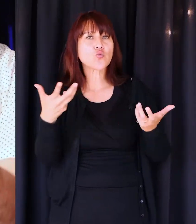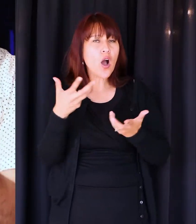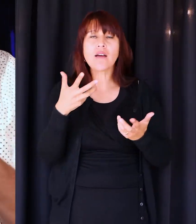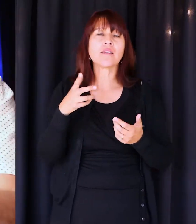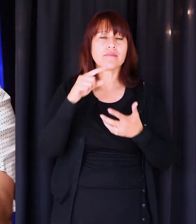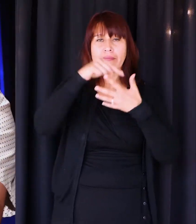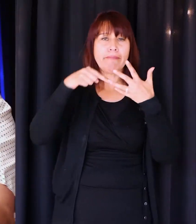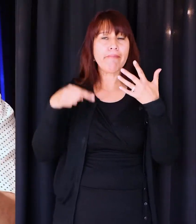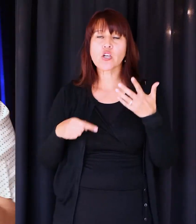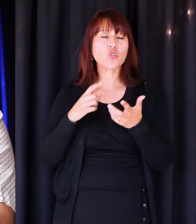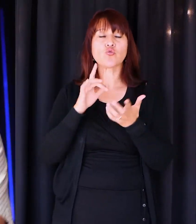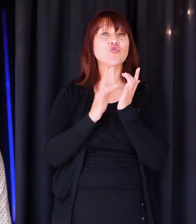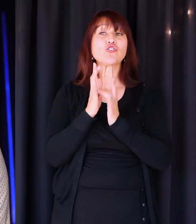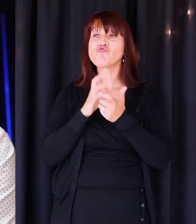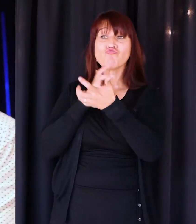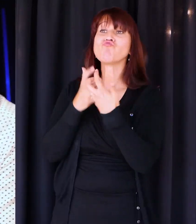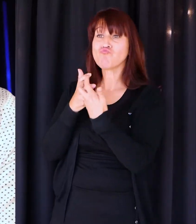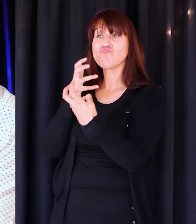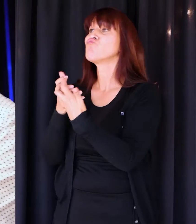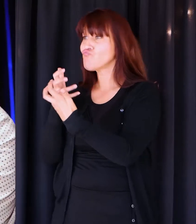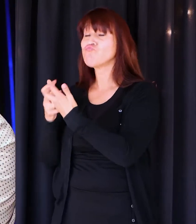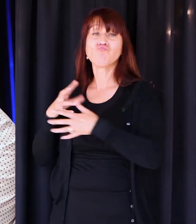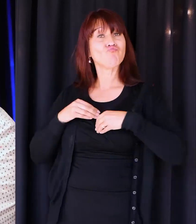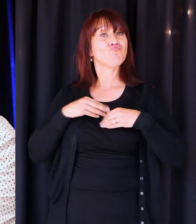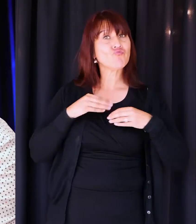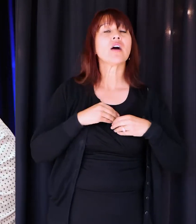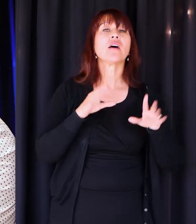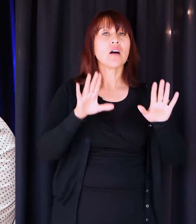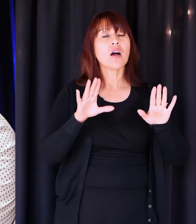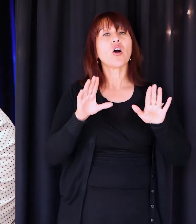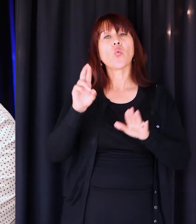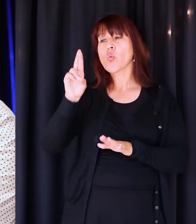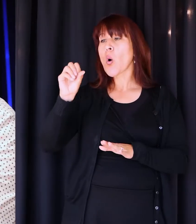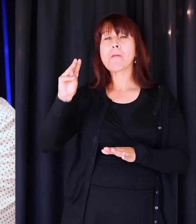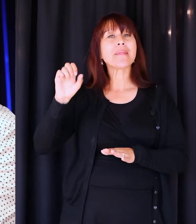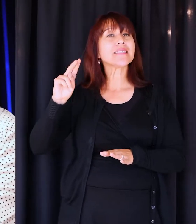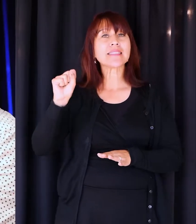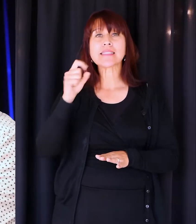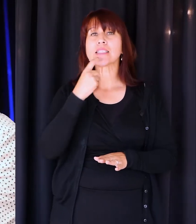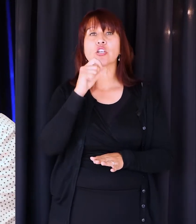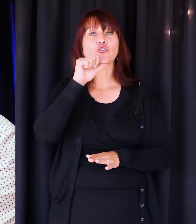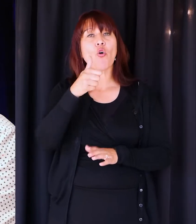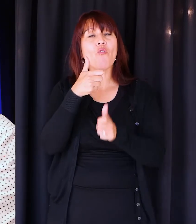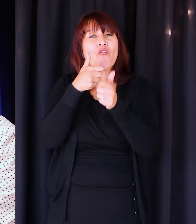all the time, Christians, artists, and Romans says this, it says, don't conform to the pattern of this world. Don't be